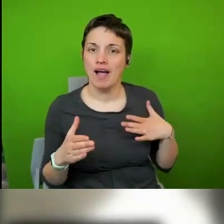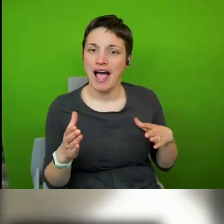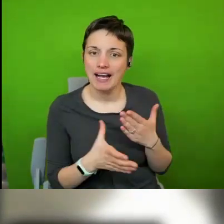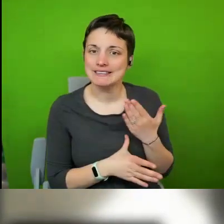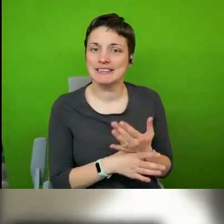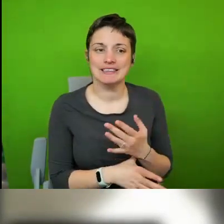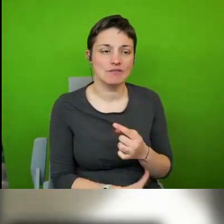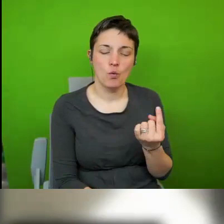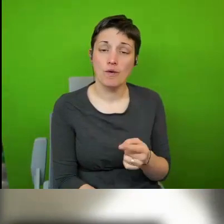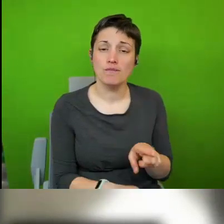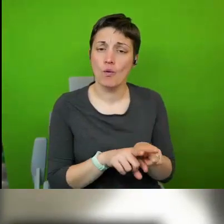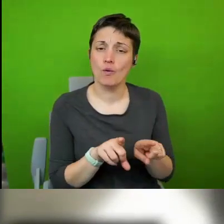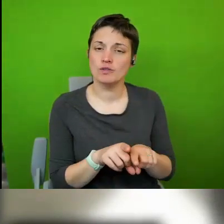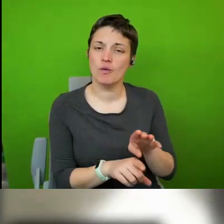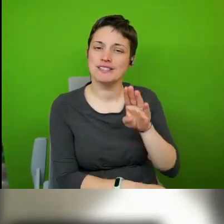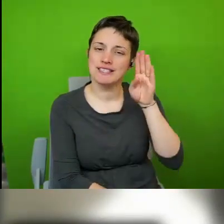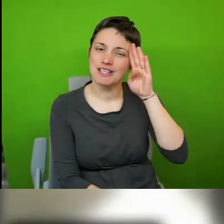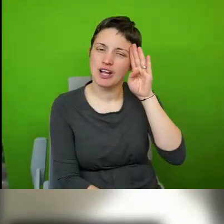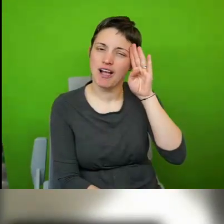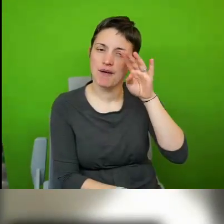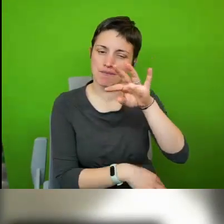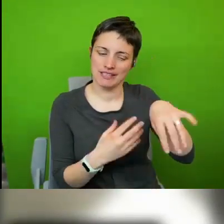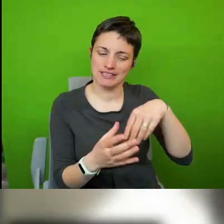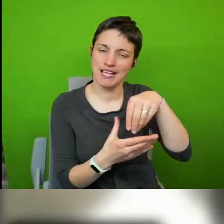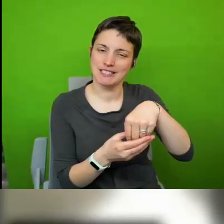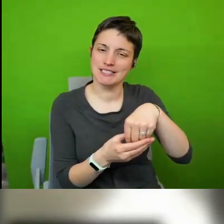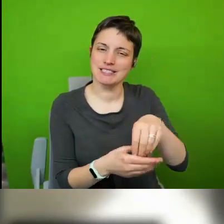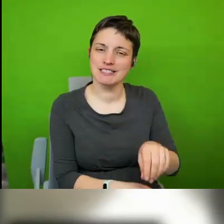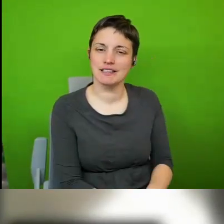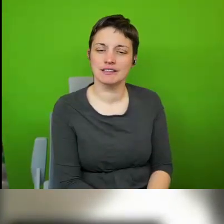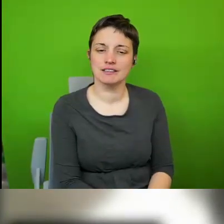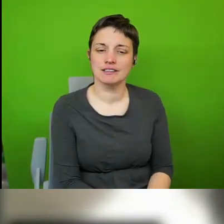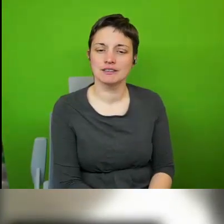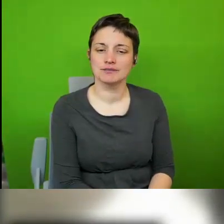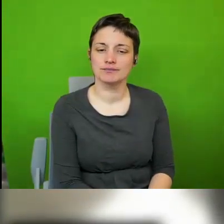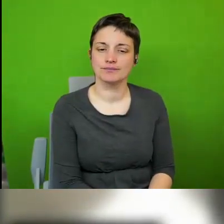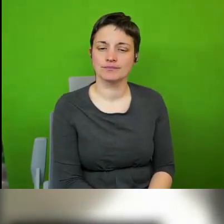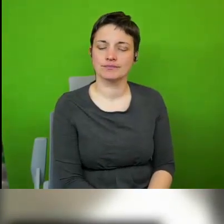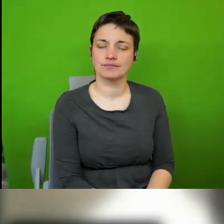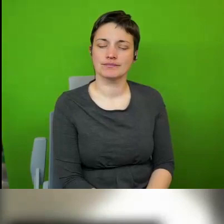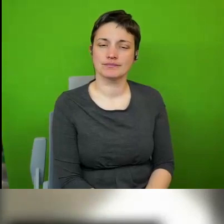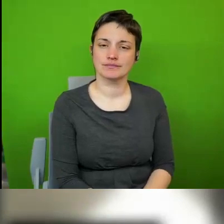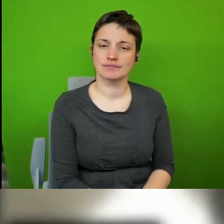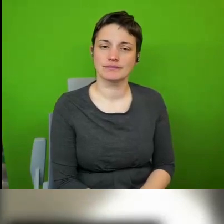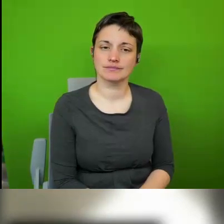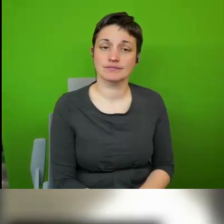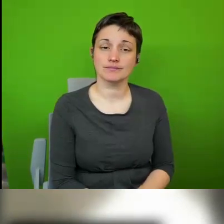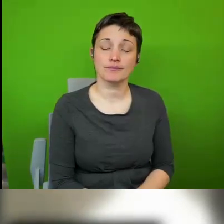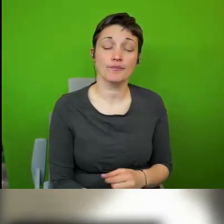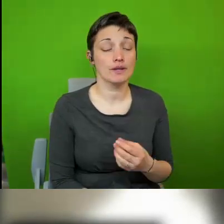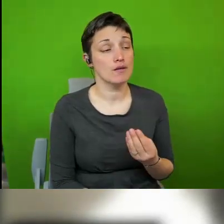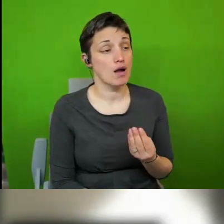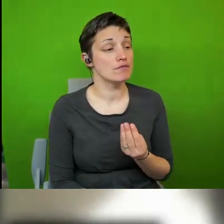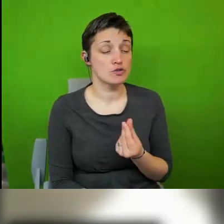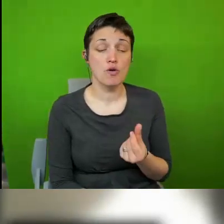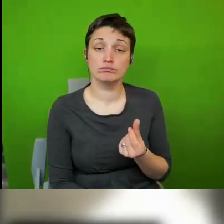there's also a danger in in that um but i think for some the human rights cities idea